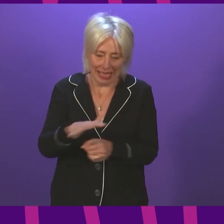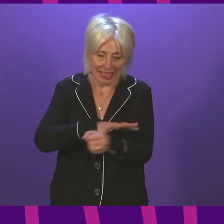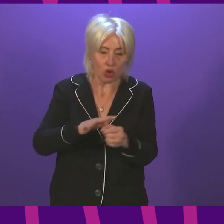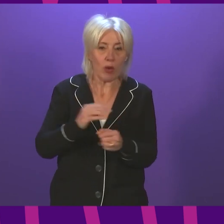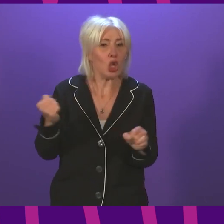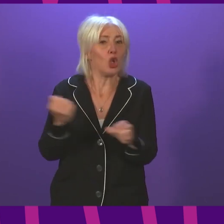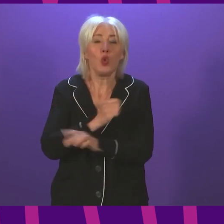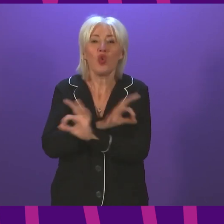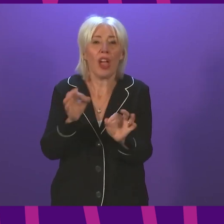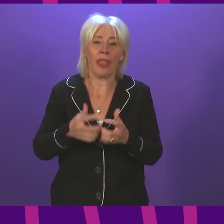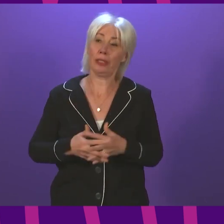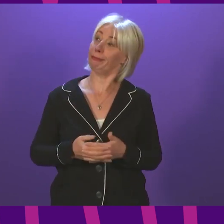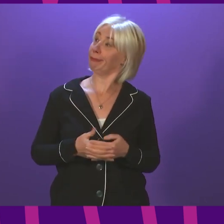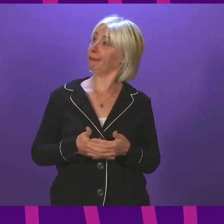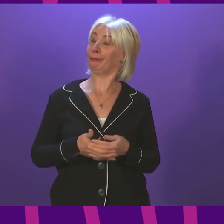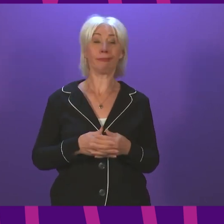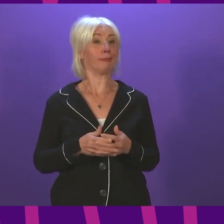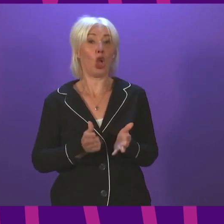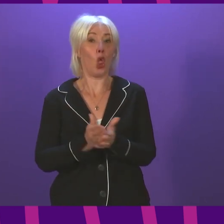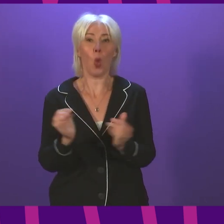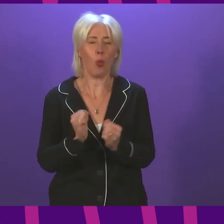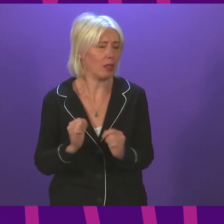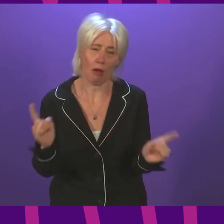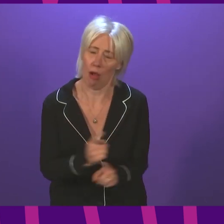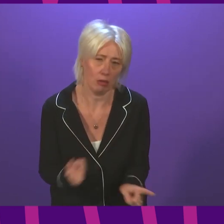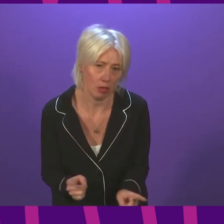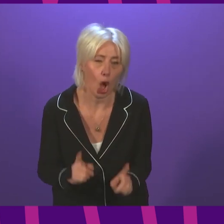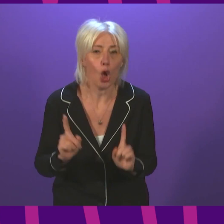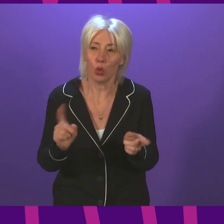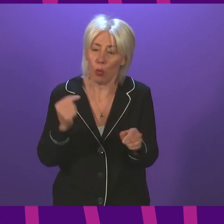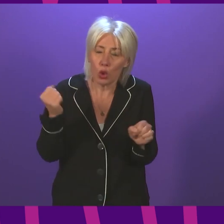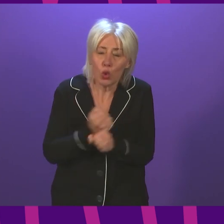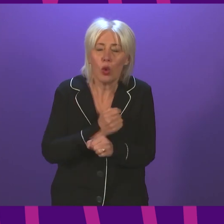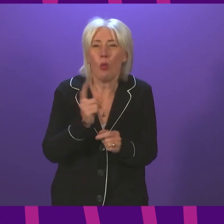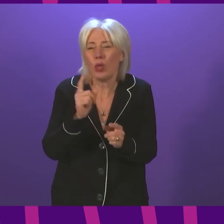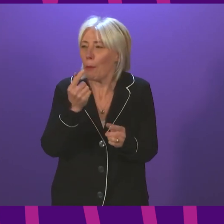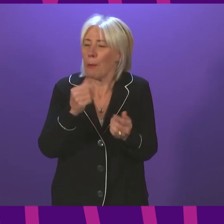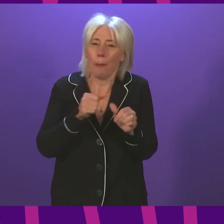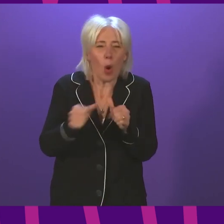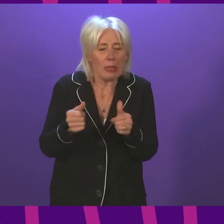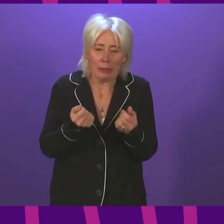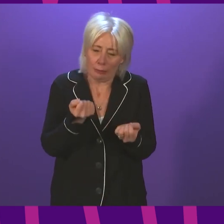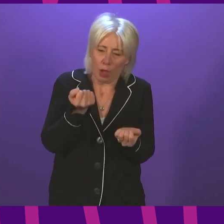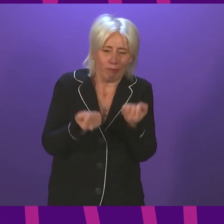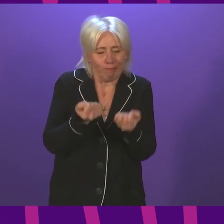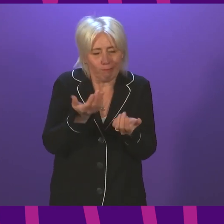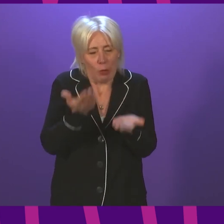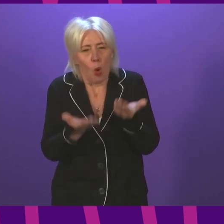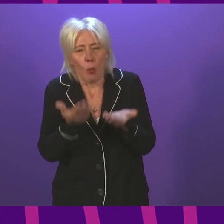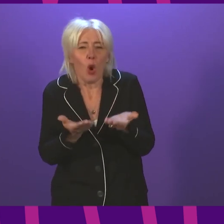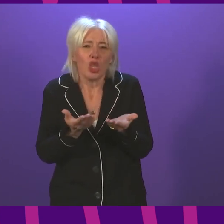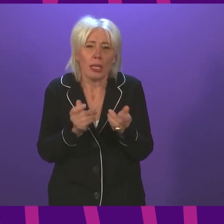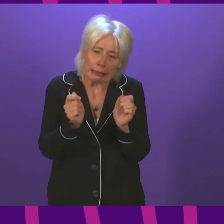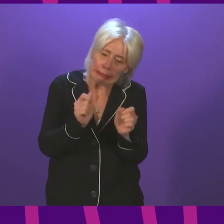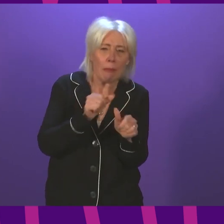do nothing in the face of this virus over the winter. So what we seek to do is the most proportionate things possible and that is the action we will continue to take.